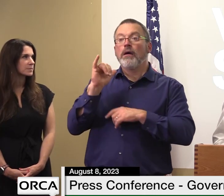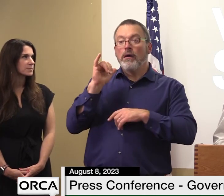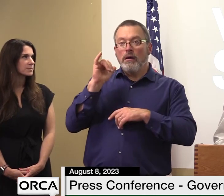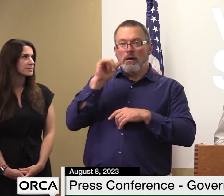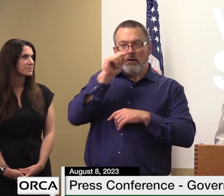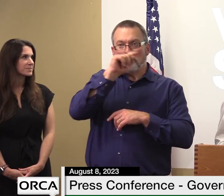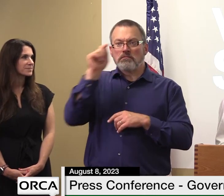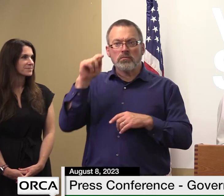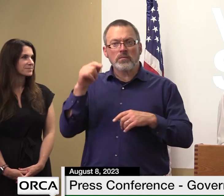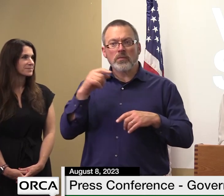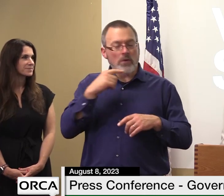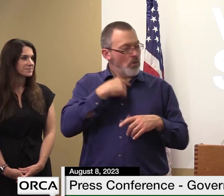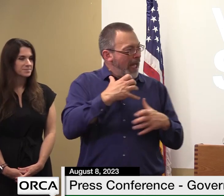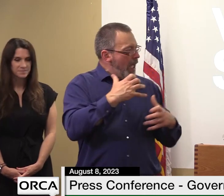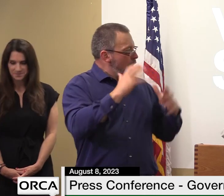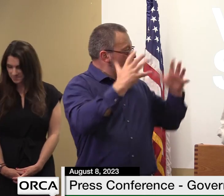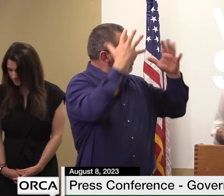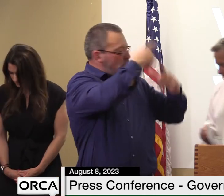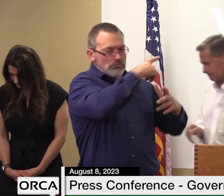your staff are doing thank you sir